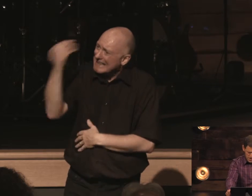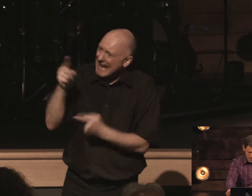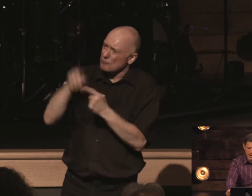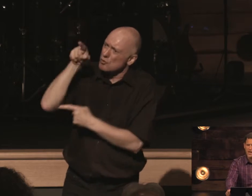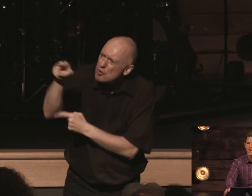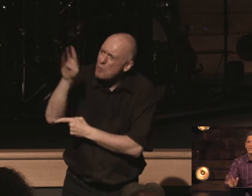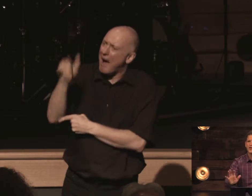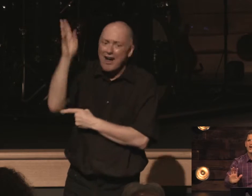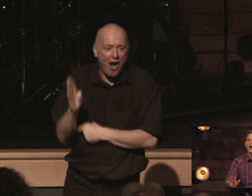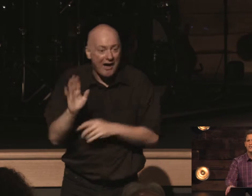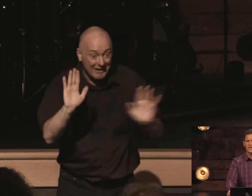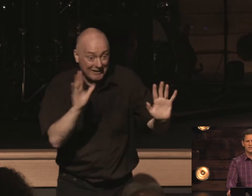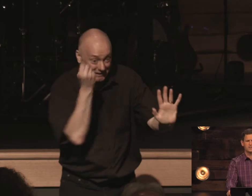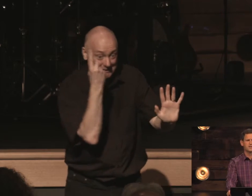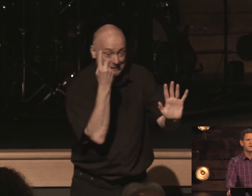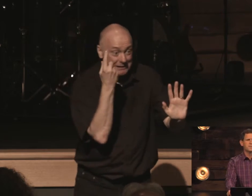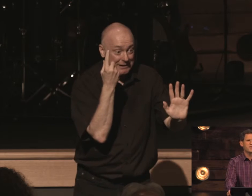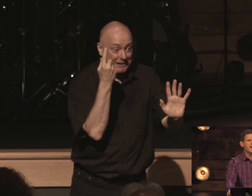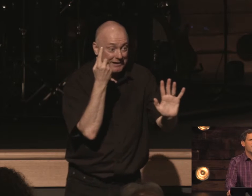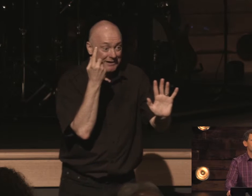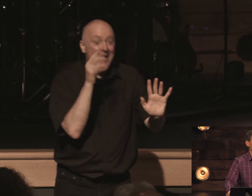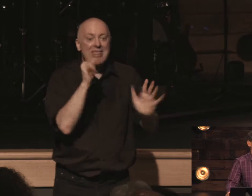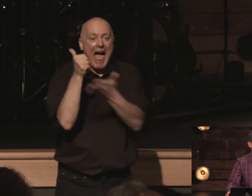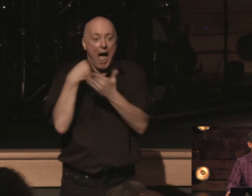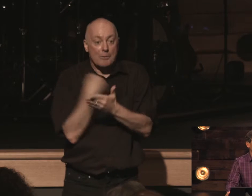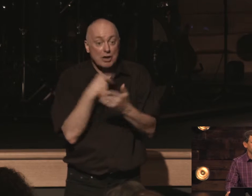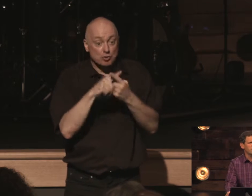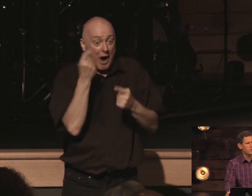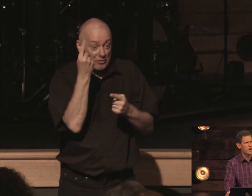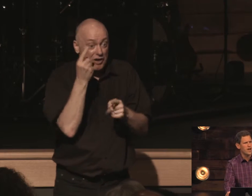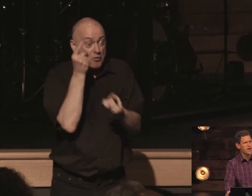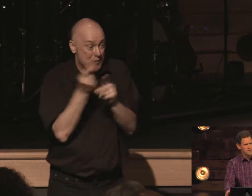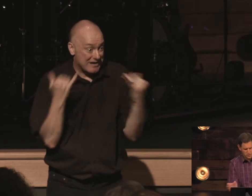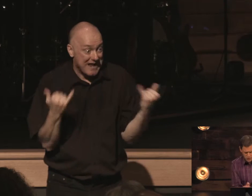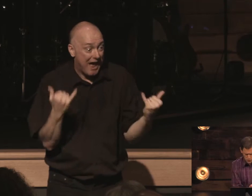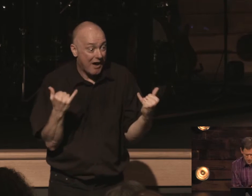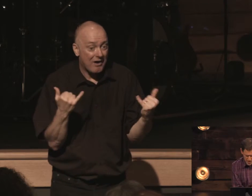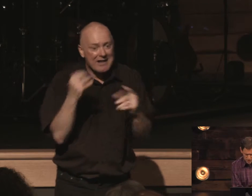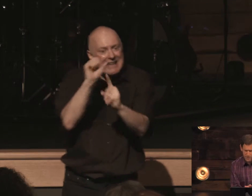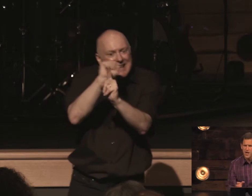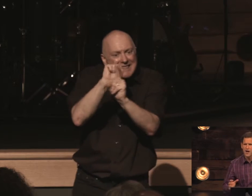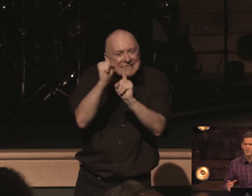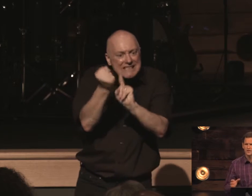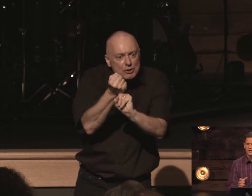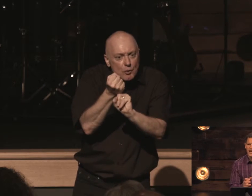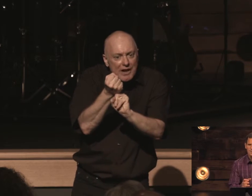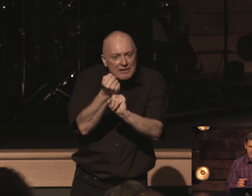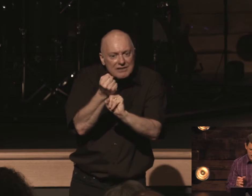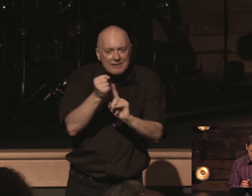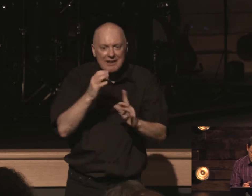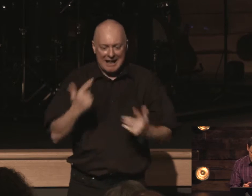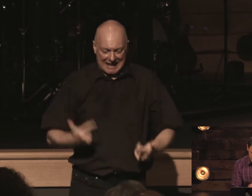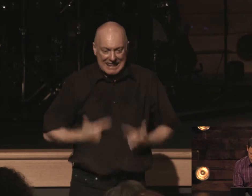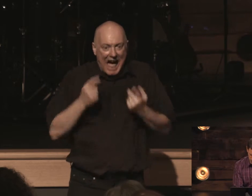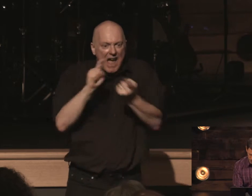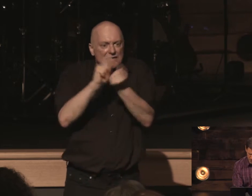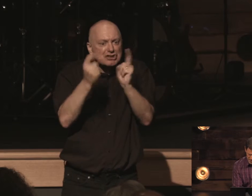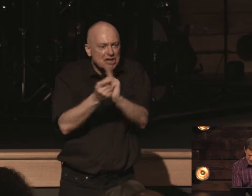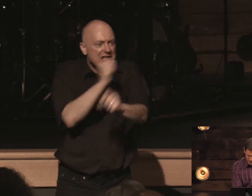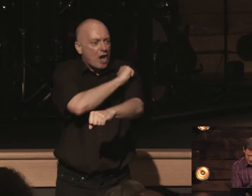by god that's our context and that helps us understand right away the situation of this life changing authority given